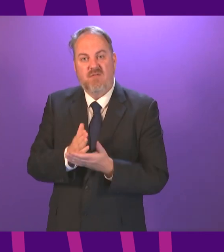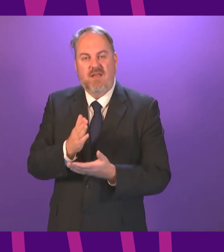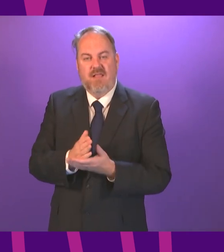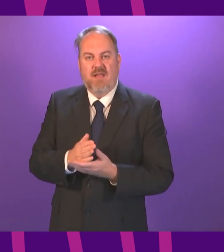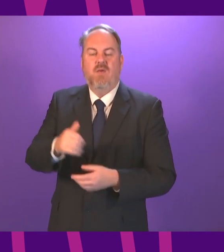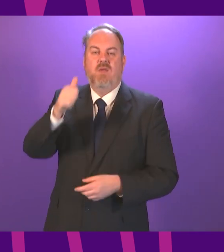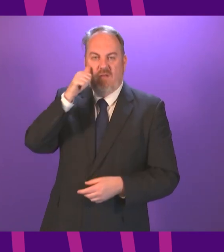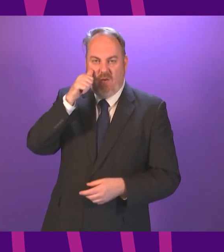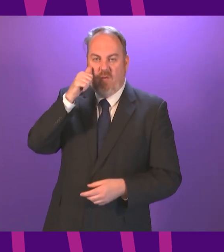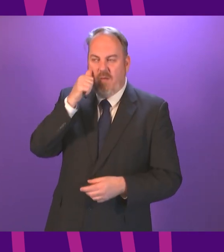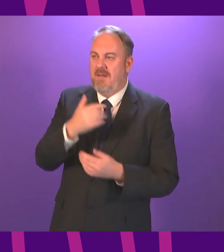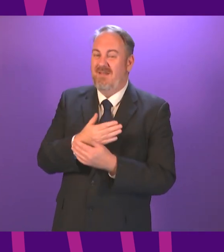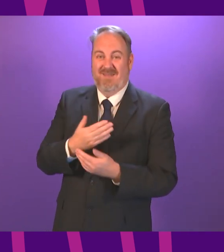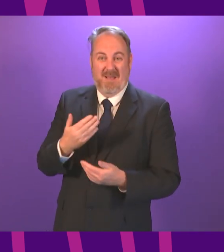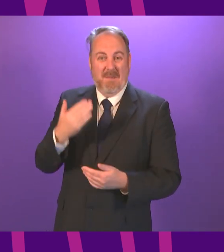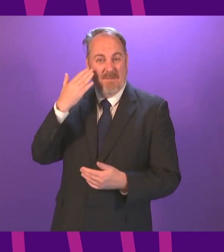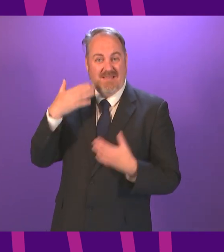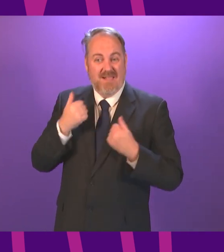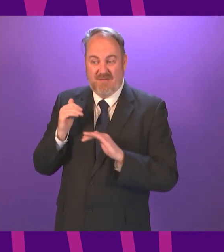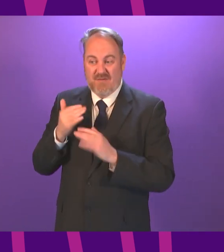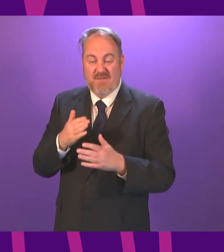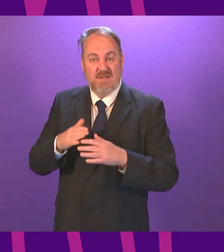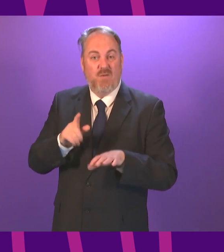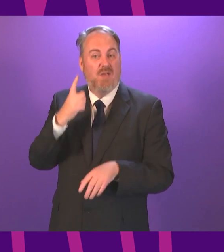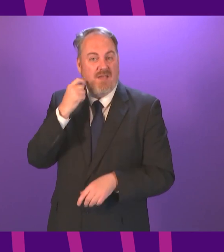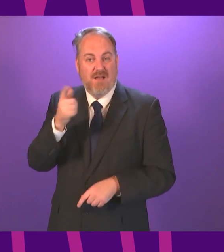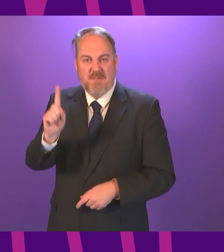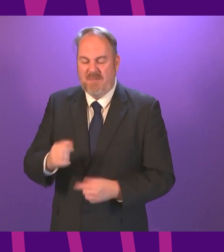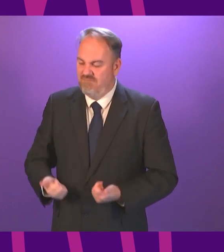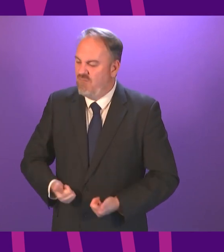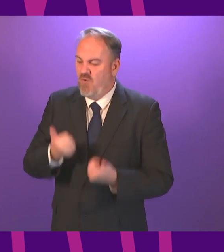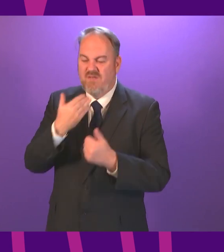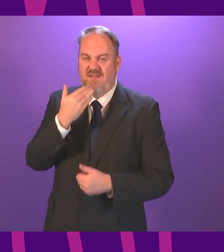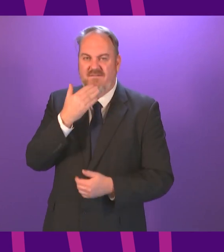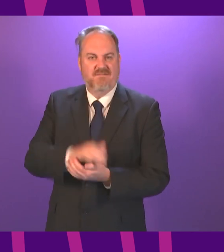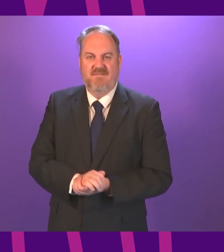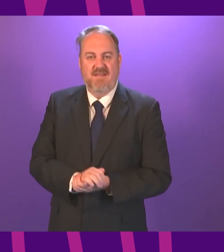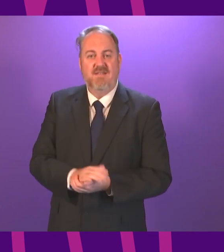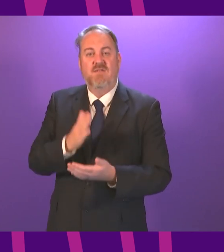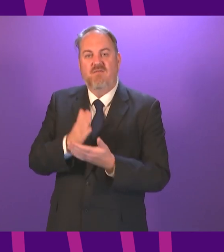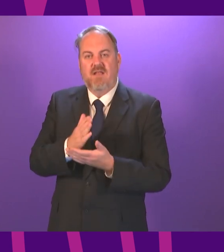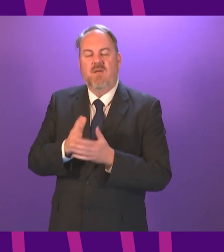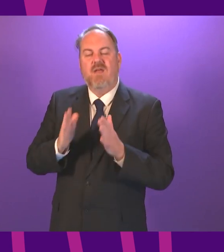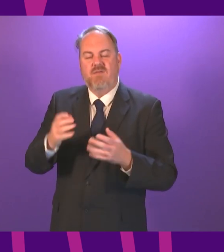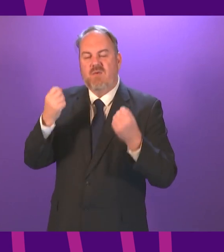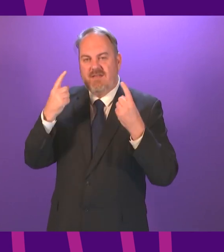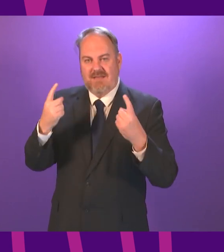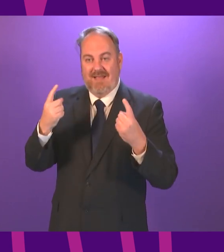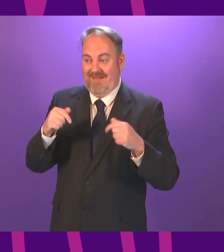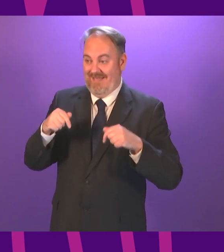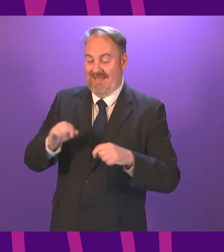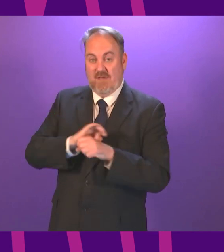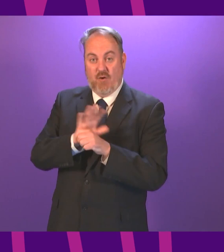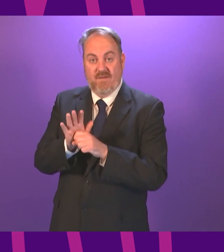queue in our national health service. We need to put recovery first and that starts with recognising that this pandemic is far